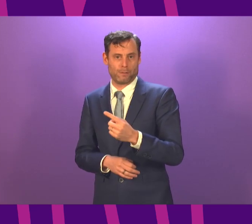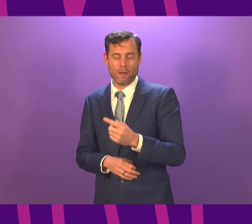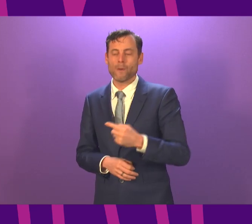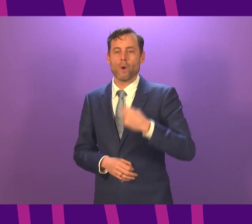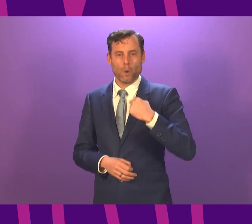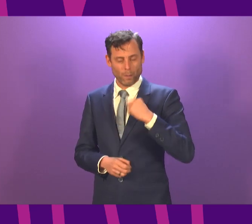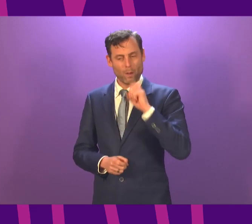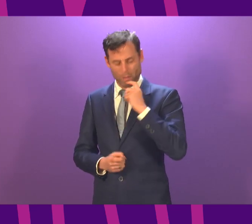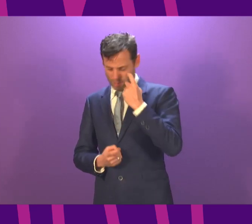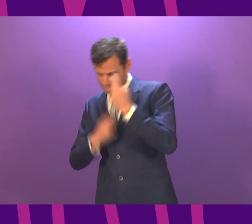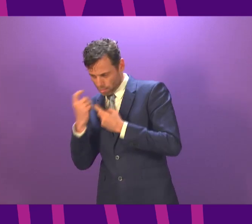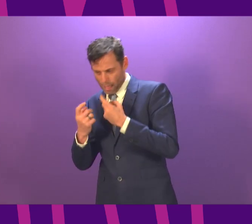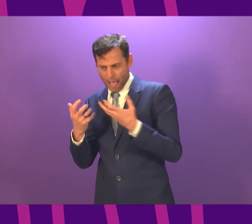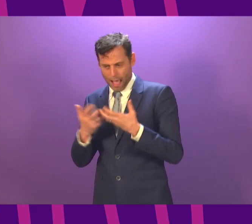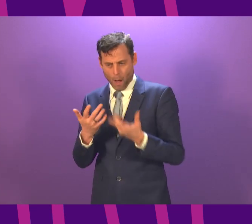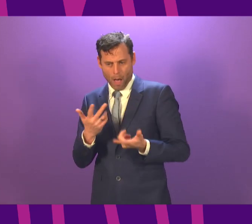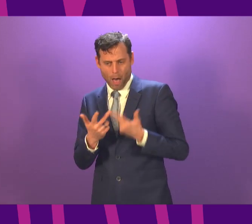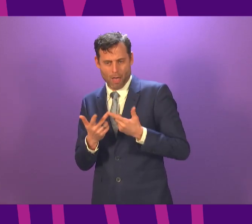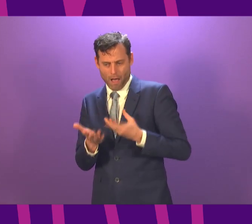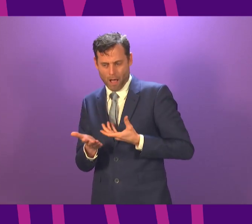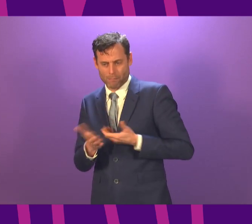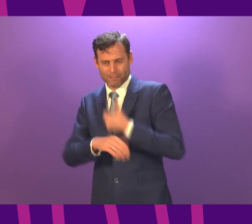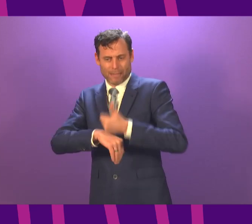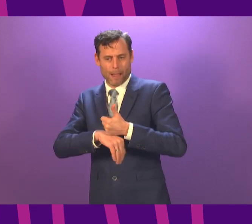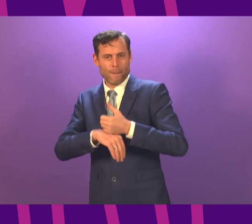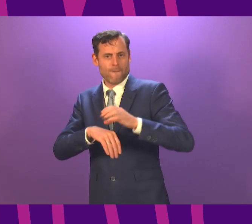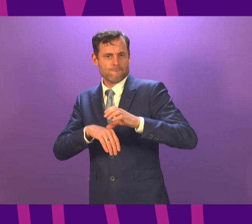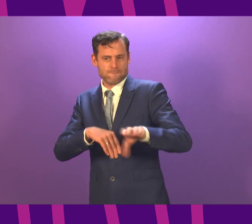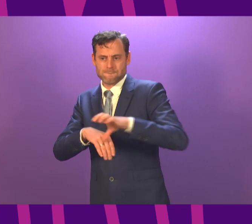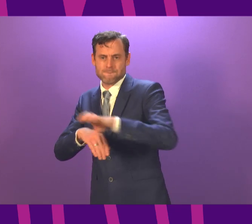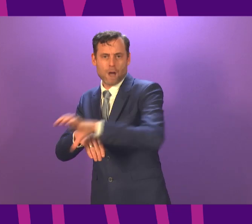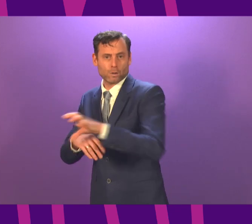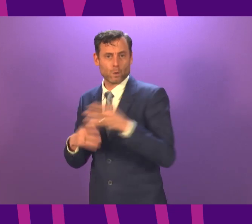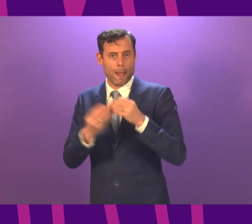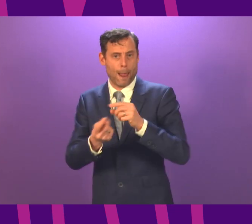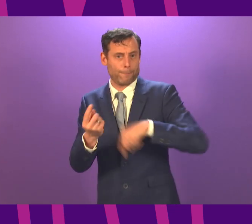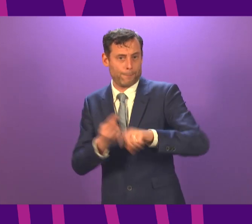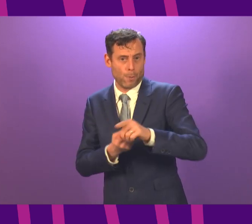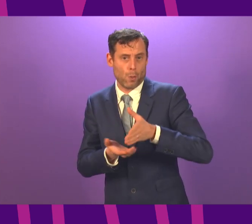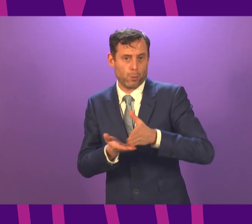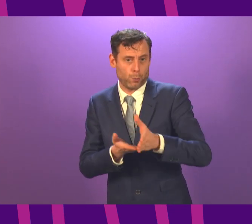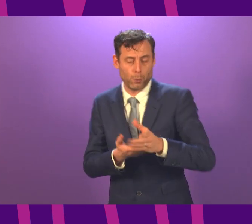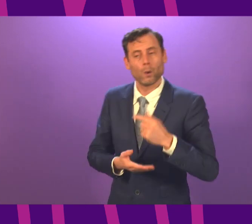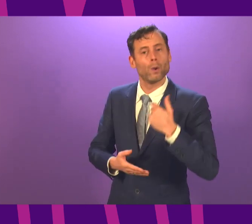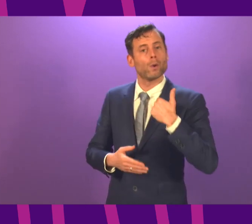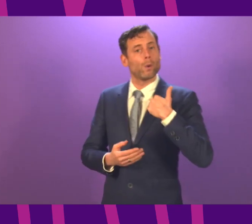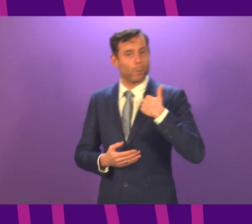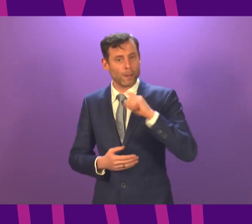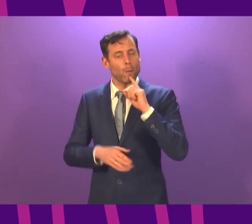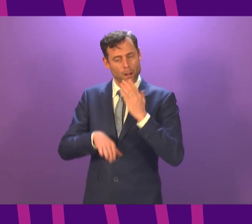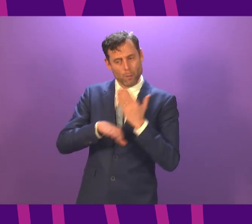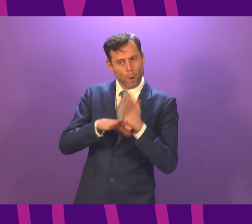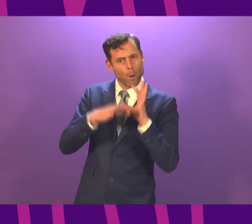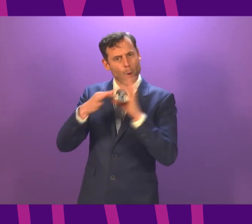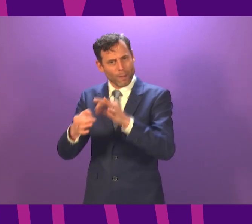do, either in closure grants or other forms of support, to help businesses and those who work for them. will also be working with councils to ensure community and